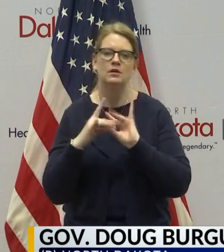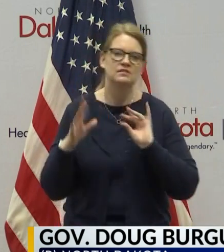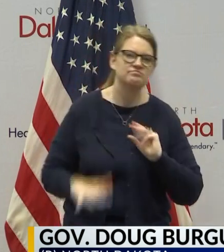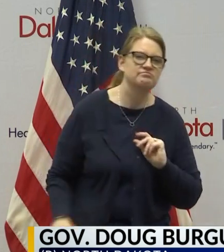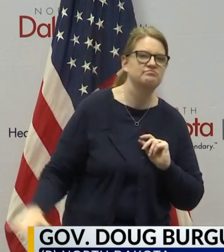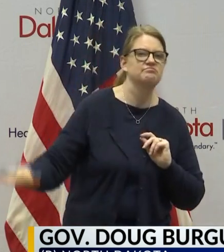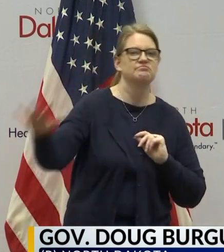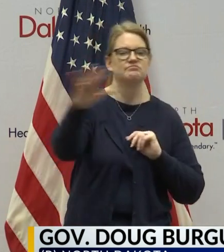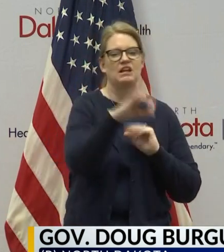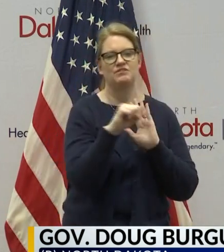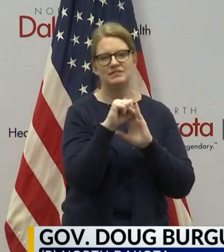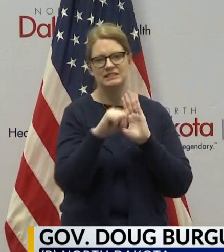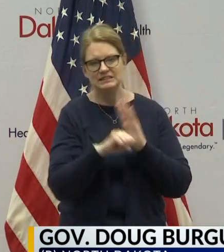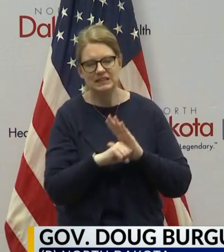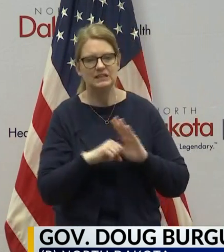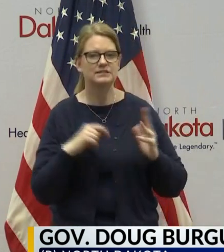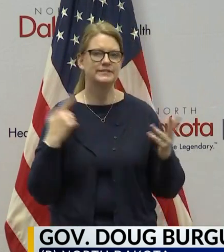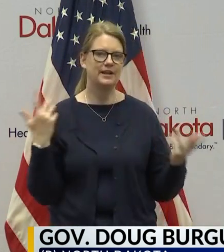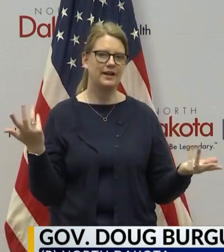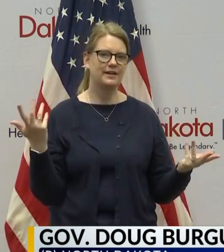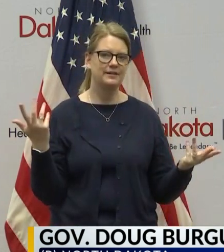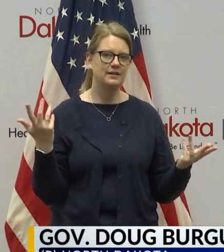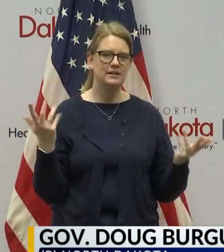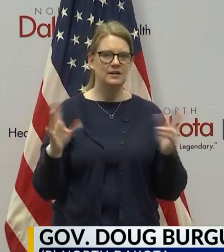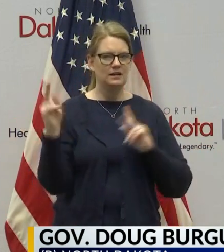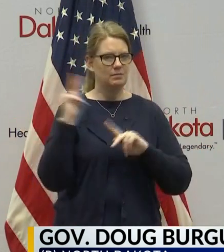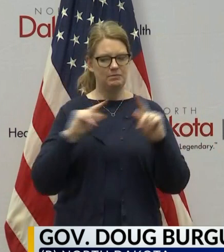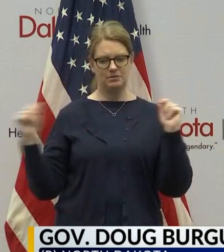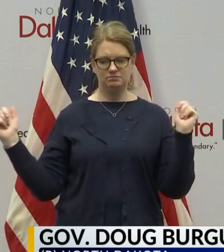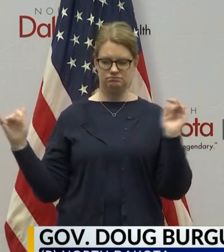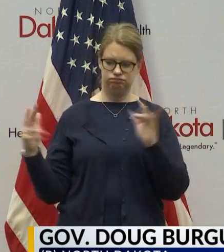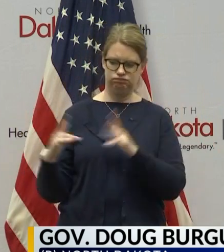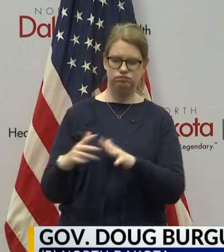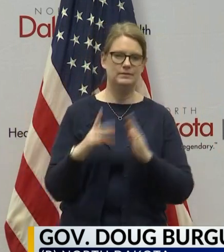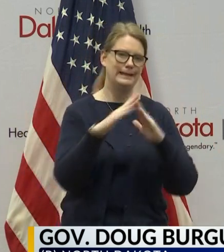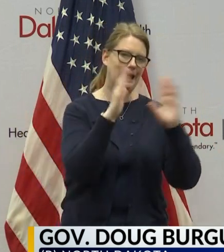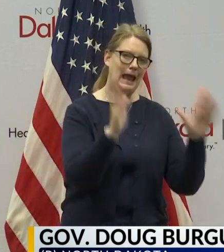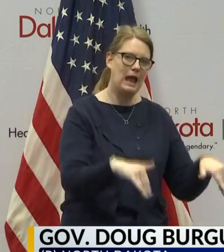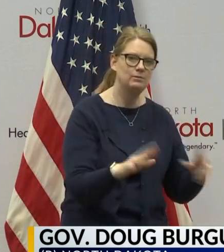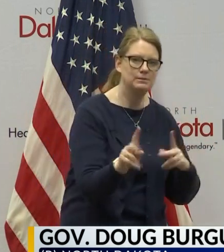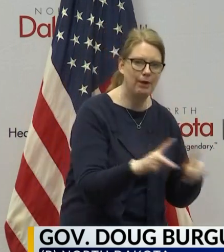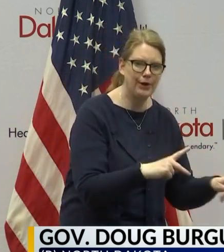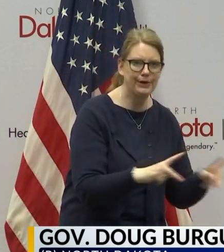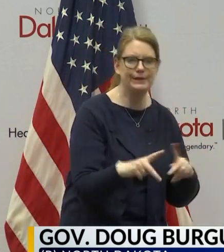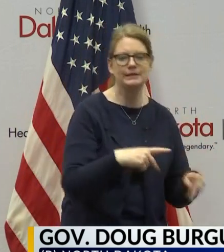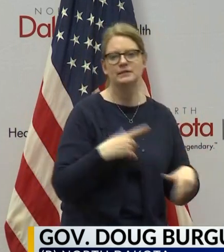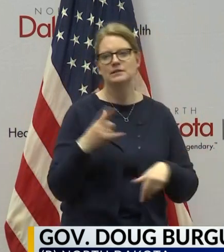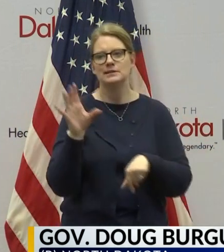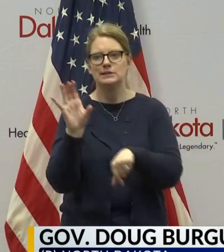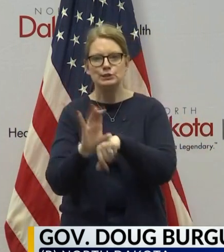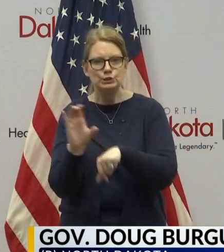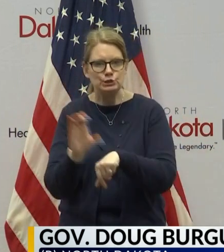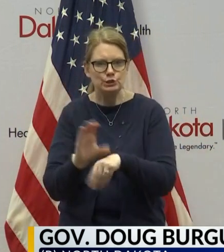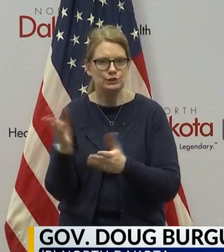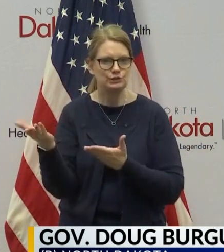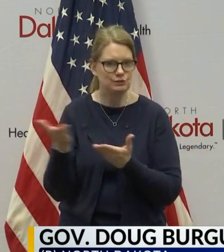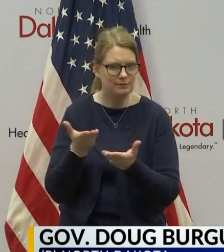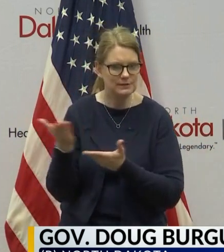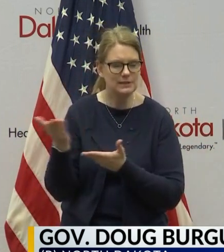around the state of gatherings, whether it's house parties, whether it's church services,